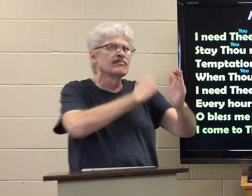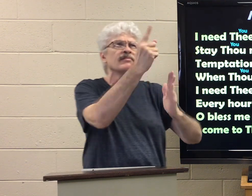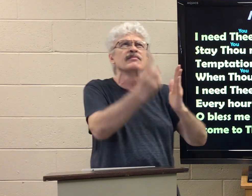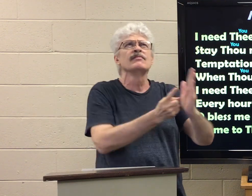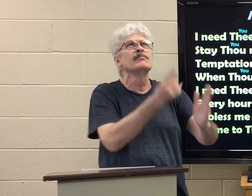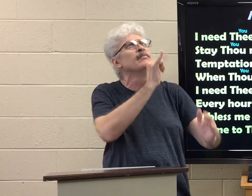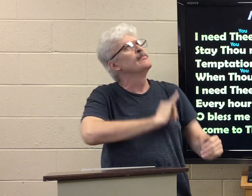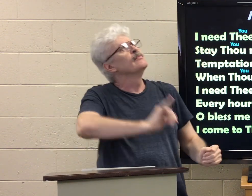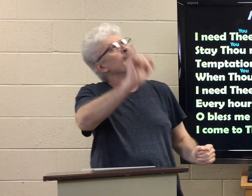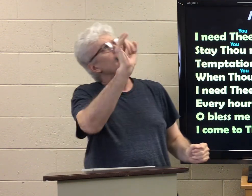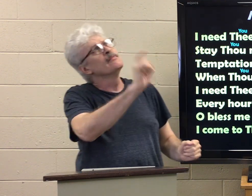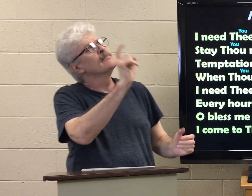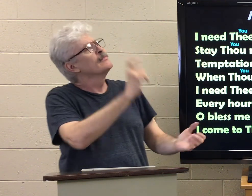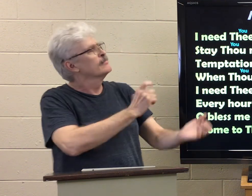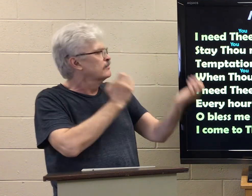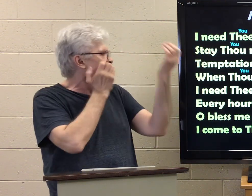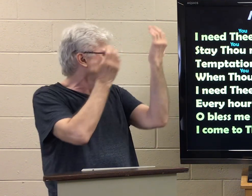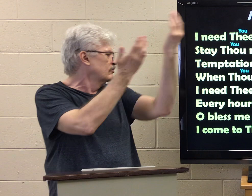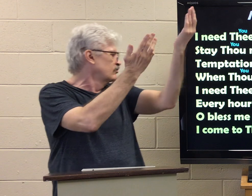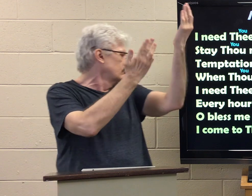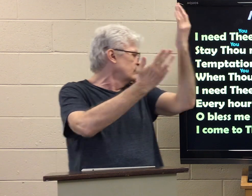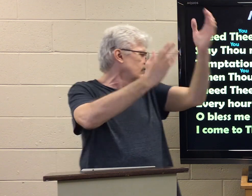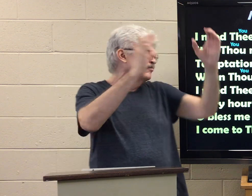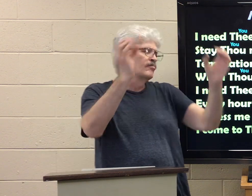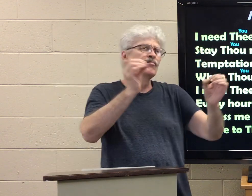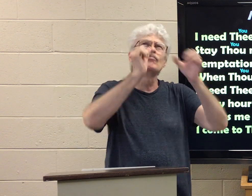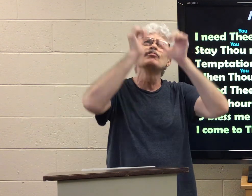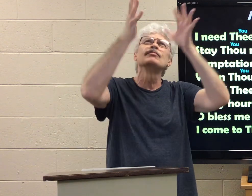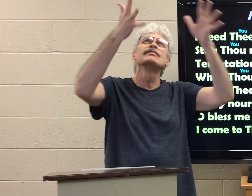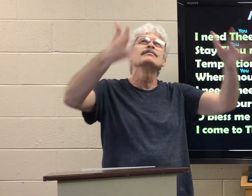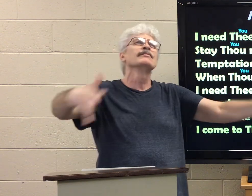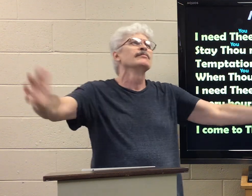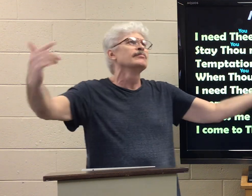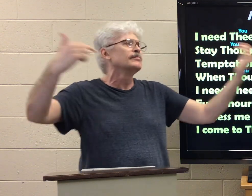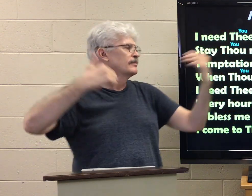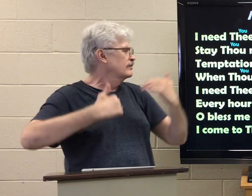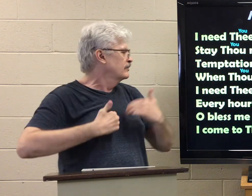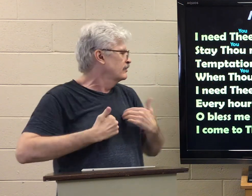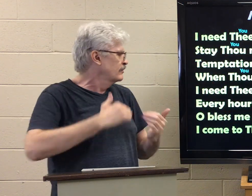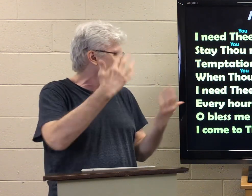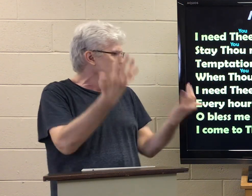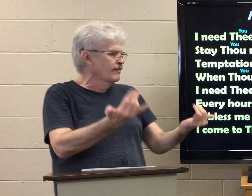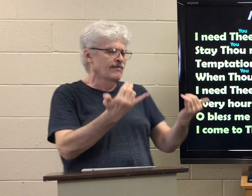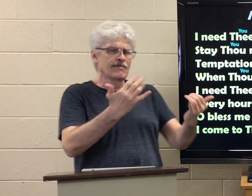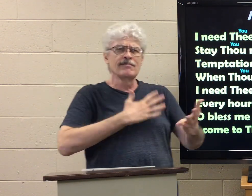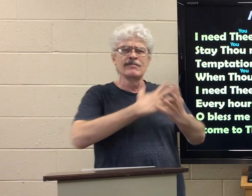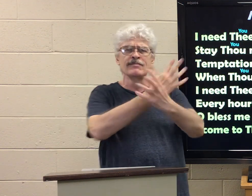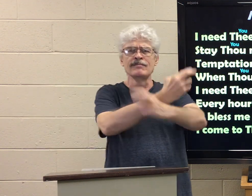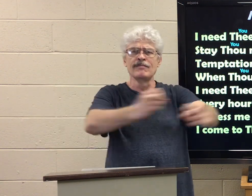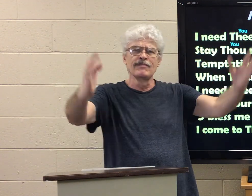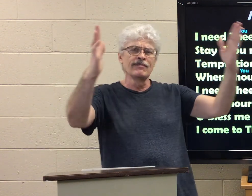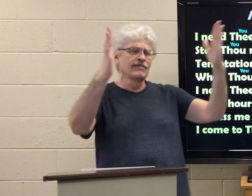every hour I need thee. O bless me now, my Savior,